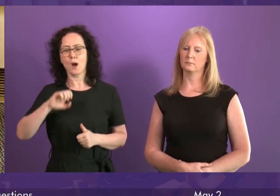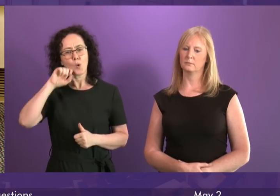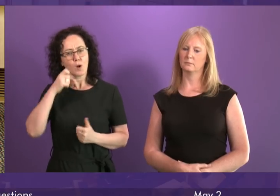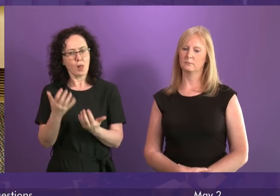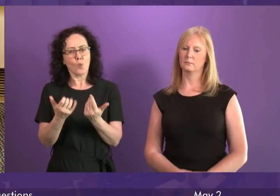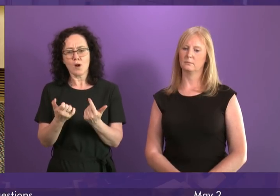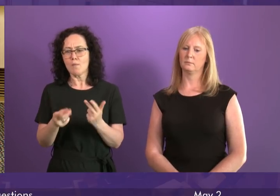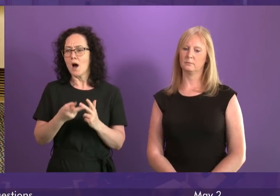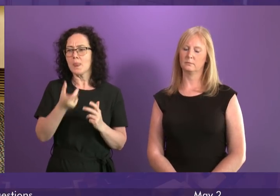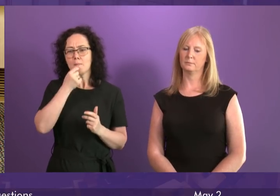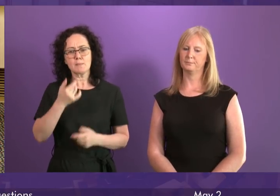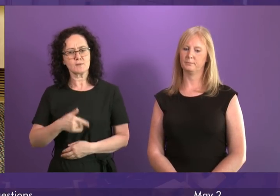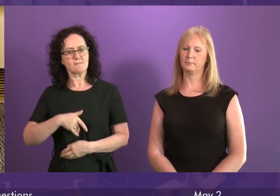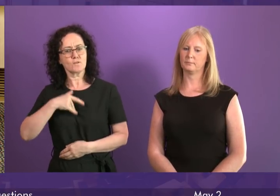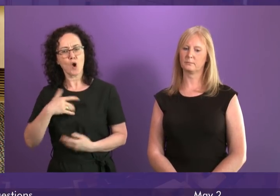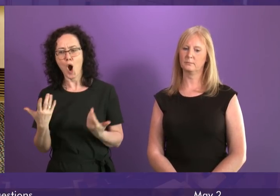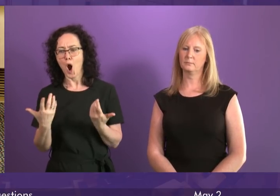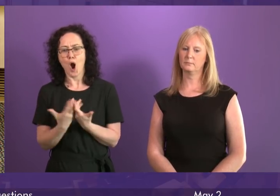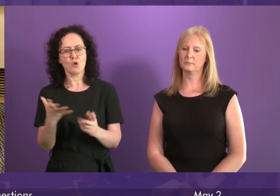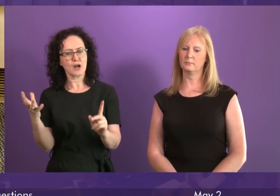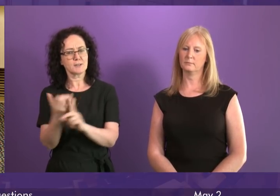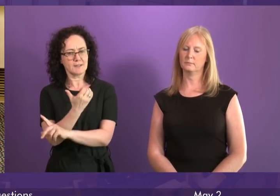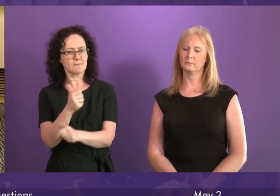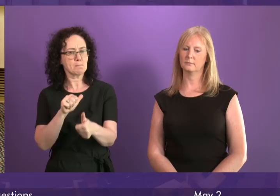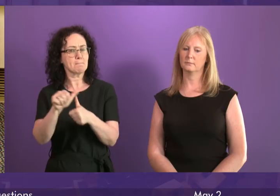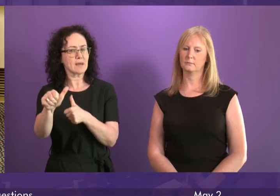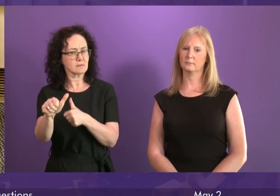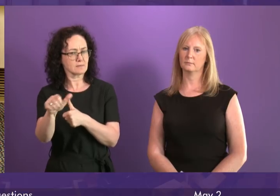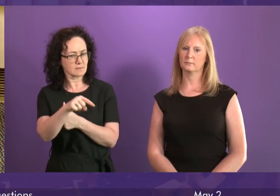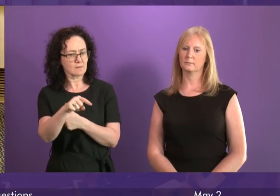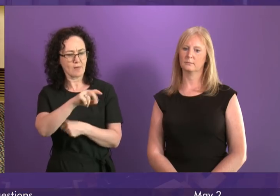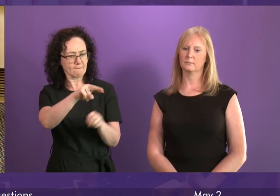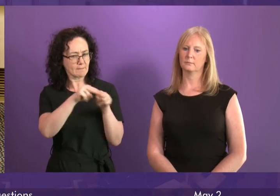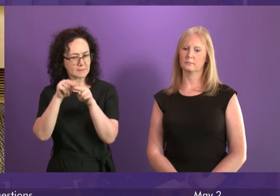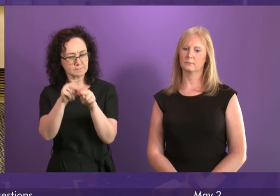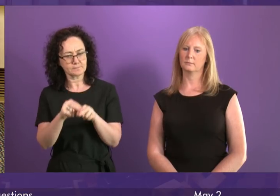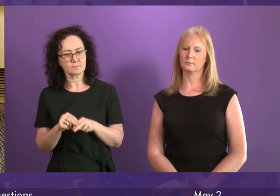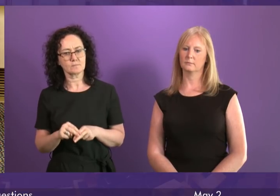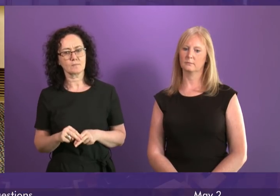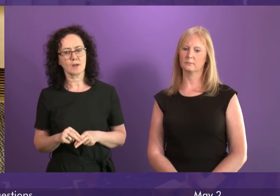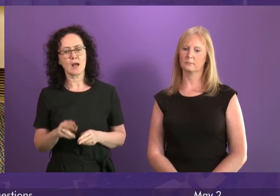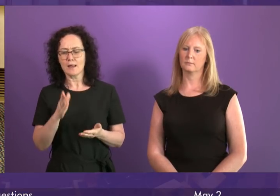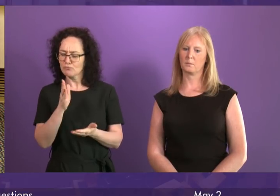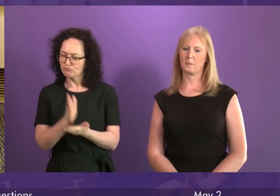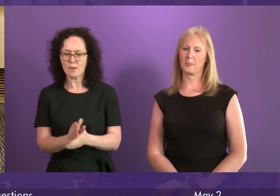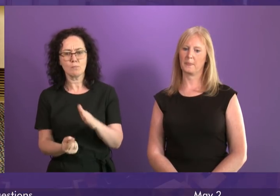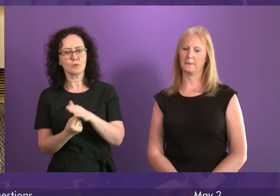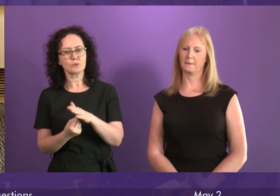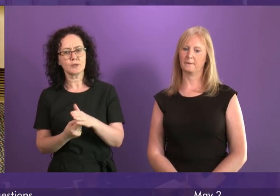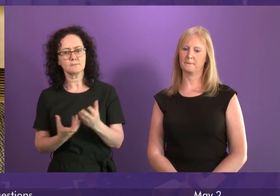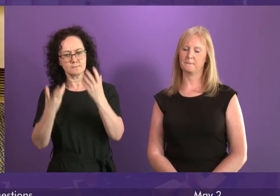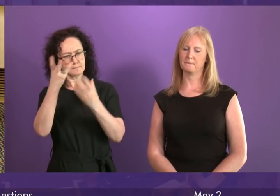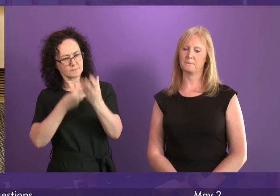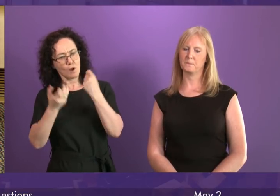stakeholders as to how this might best be achieved. I think all of us want to make sure that we do hear these experiences and that we do everything